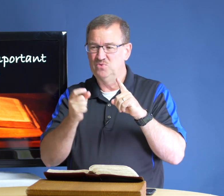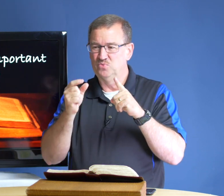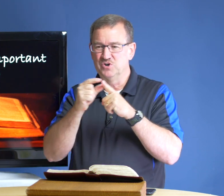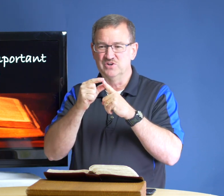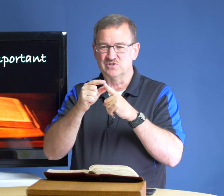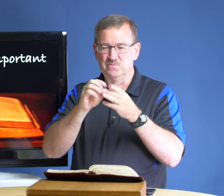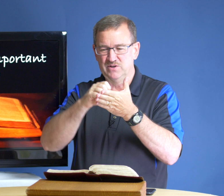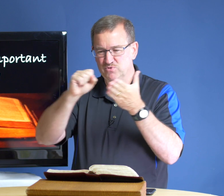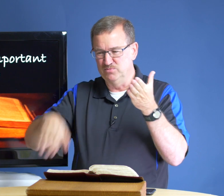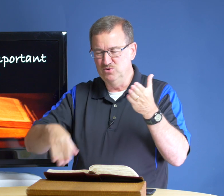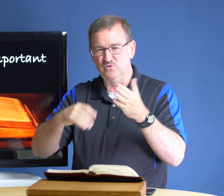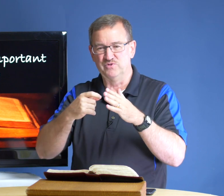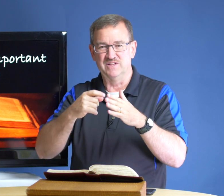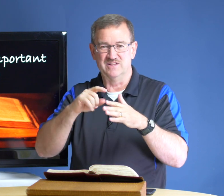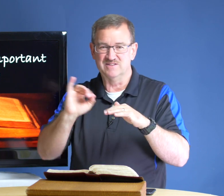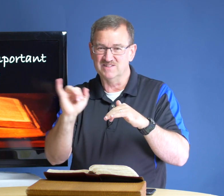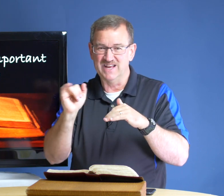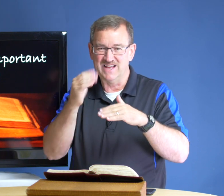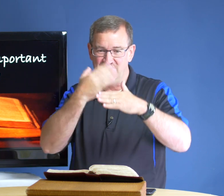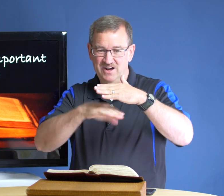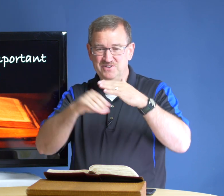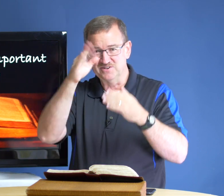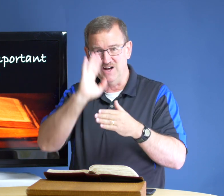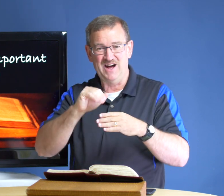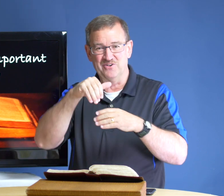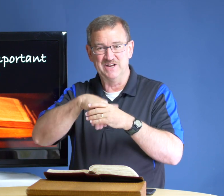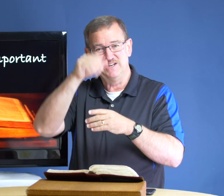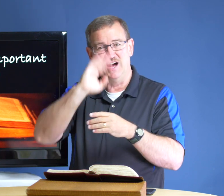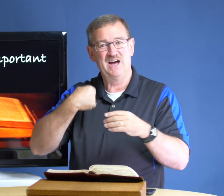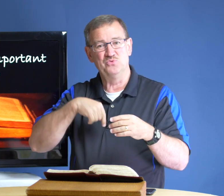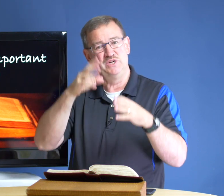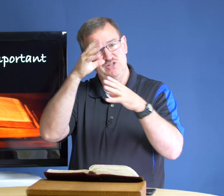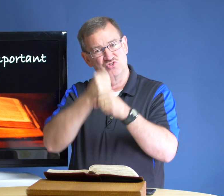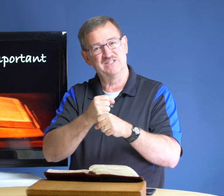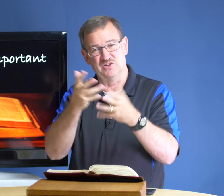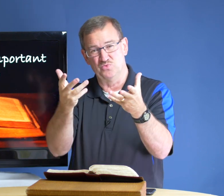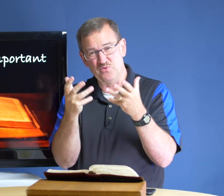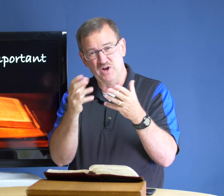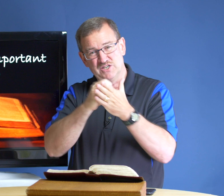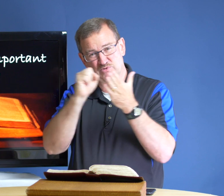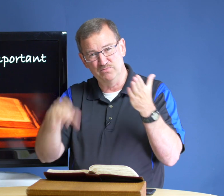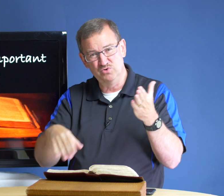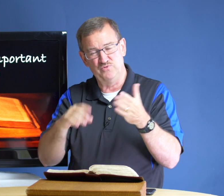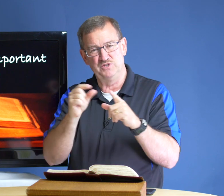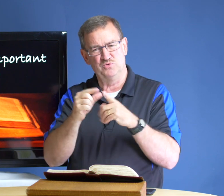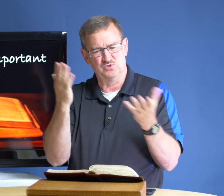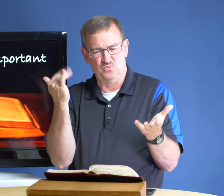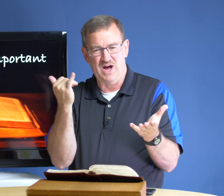words are being removed like under god or in god we trust or they want to remove these words why